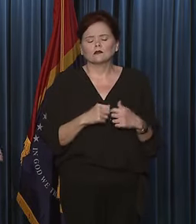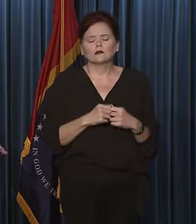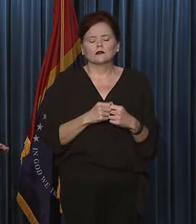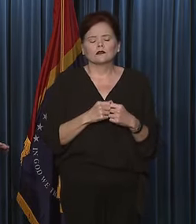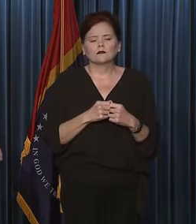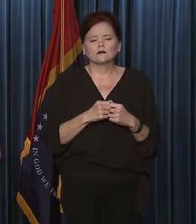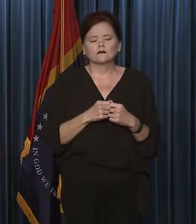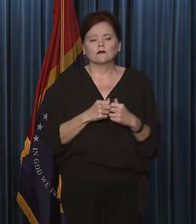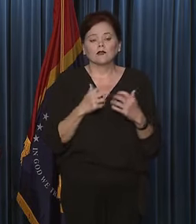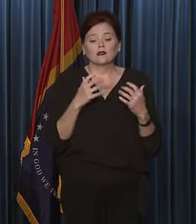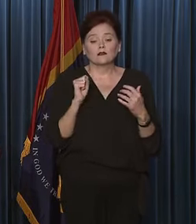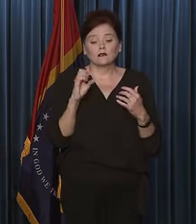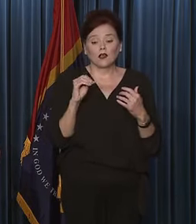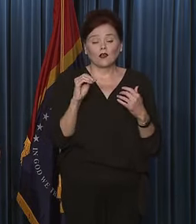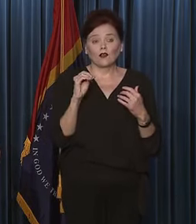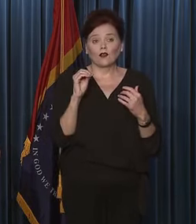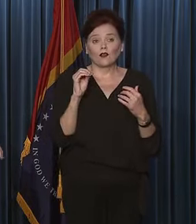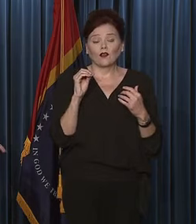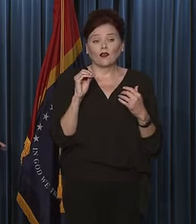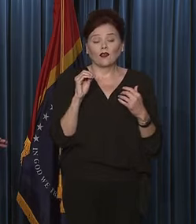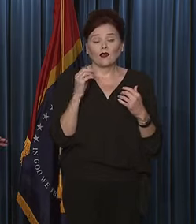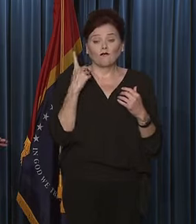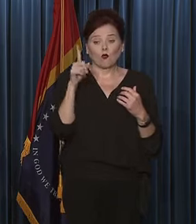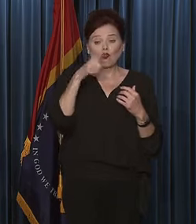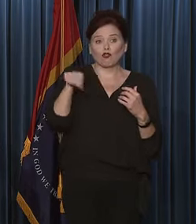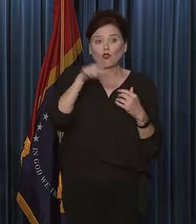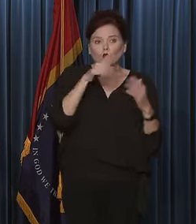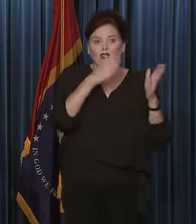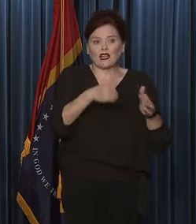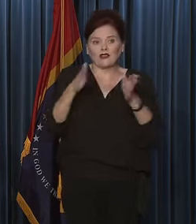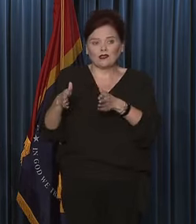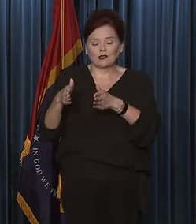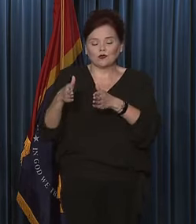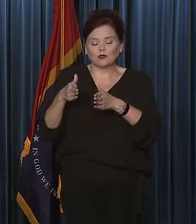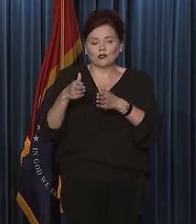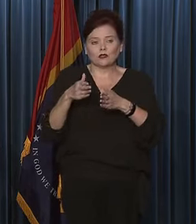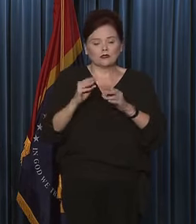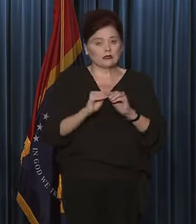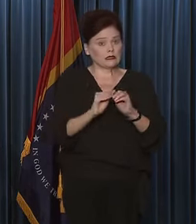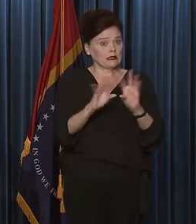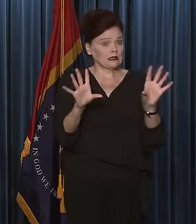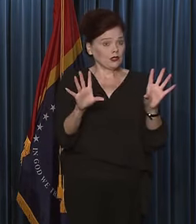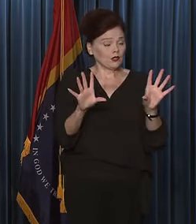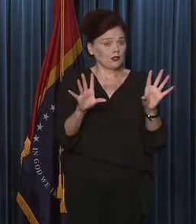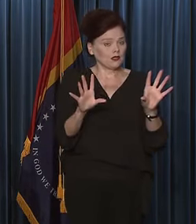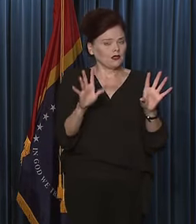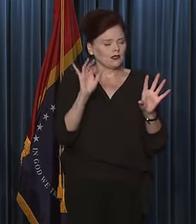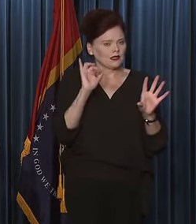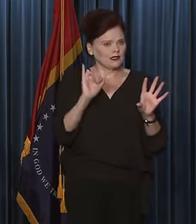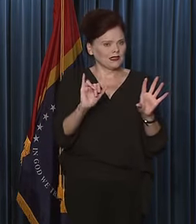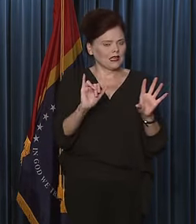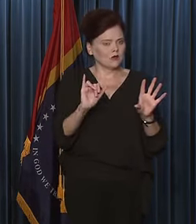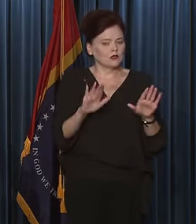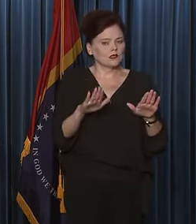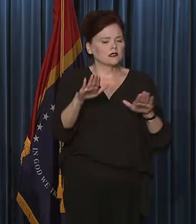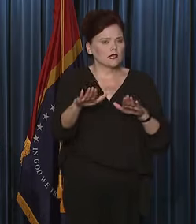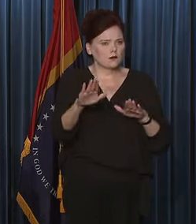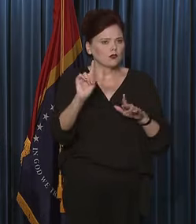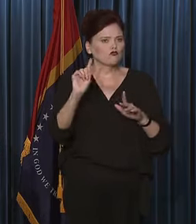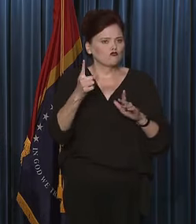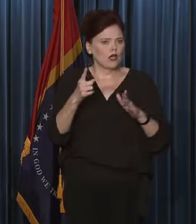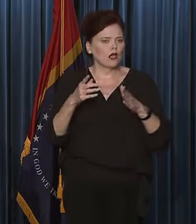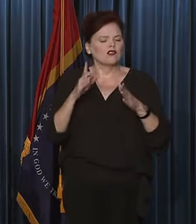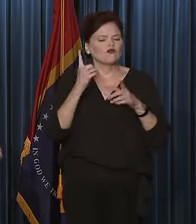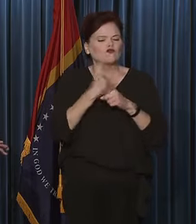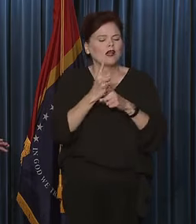Um, and, and so, um, for, for those individuals, then, then clearly that was a step in, in, in the right